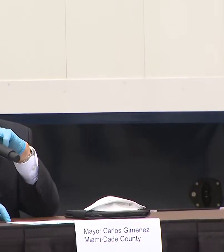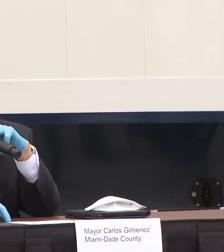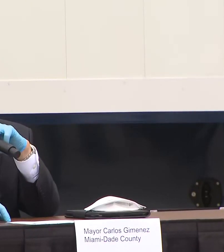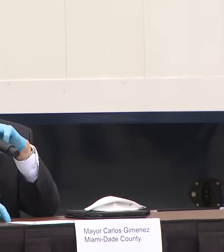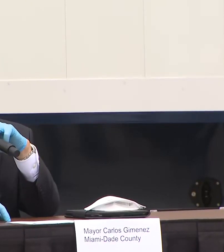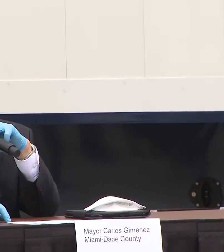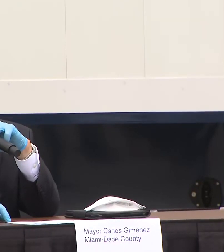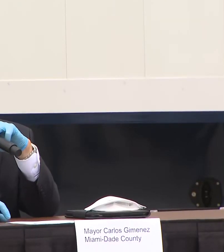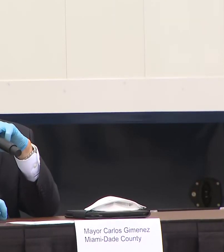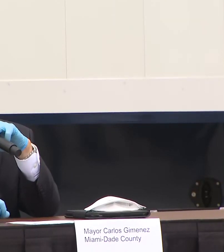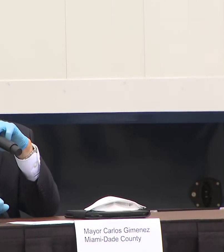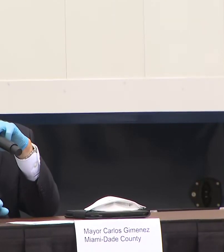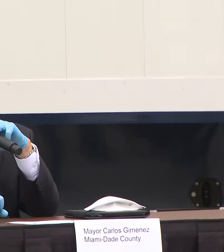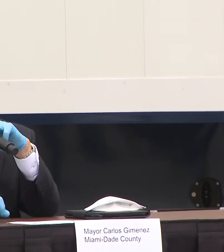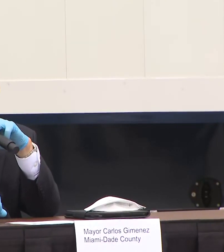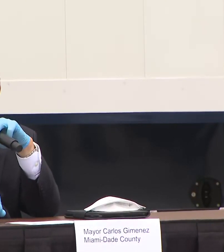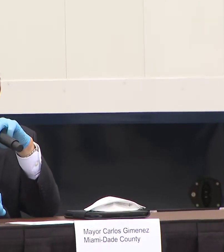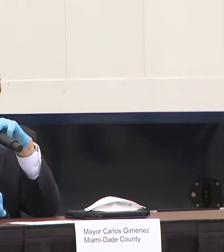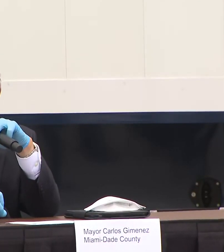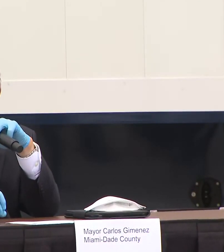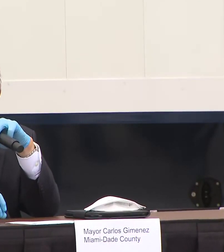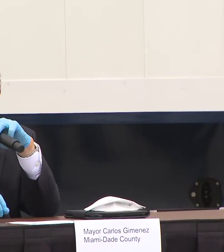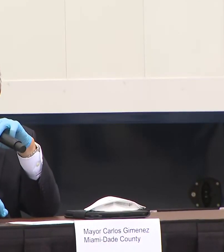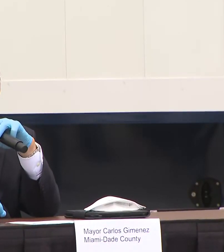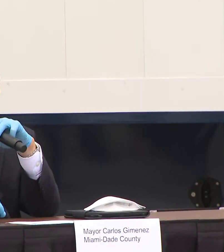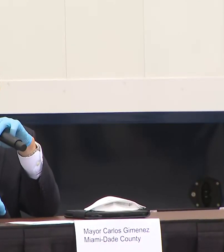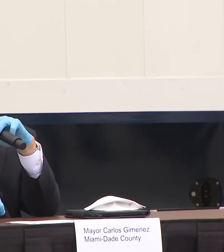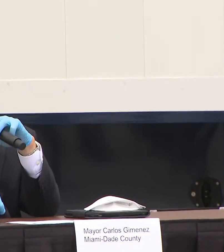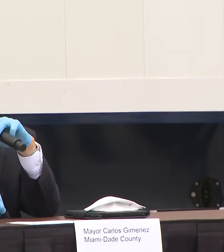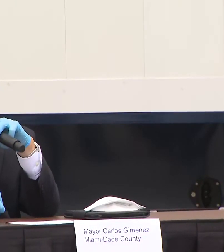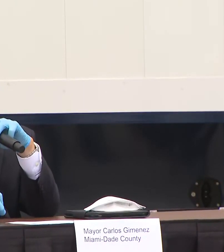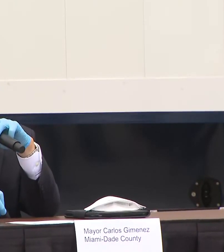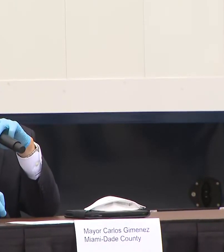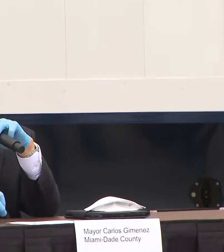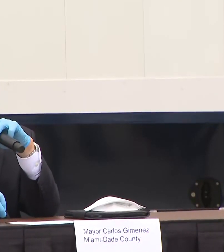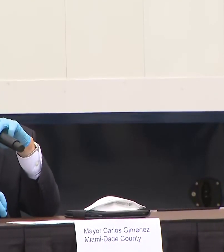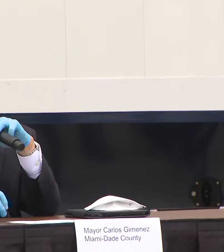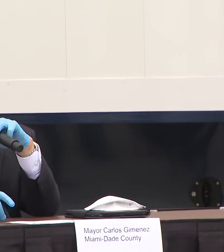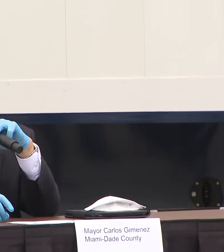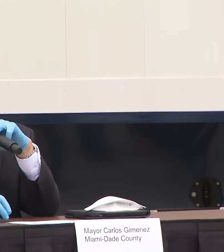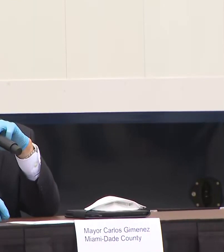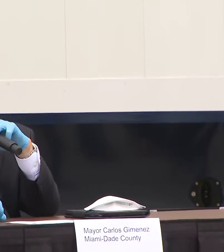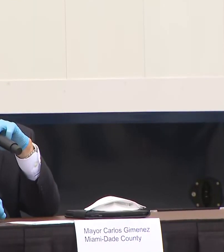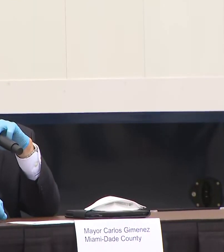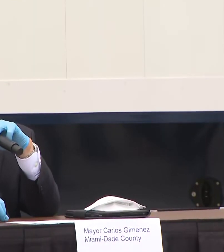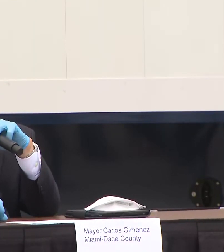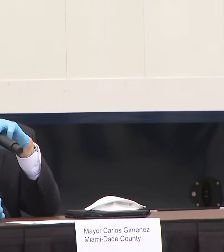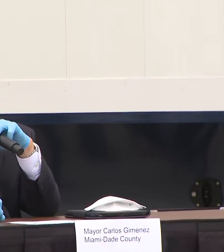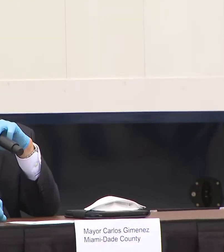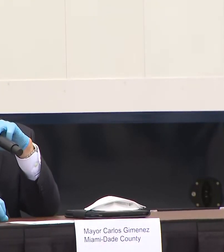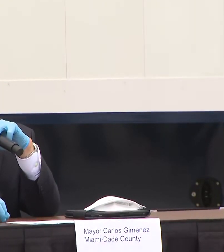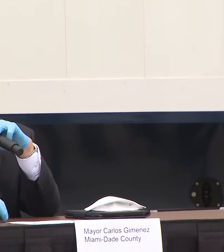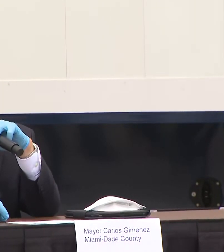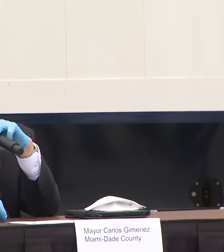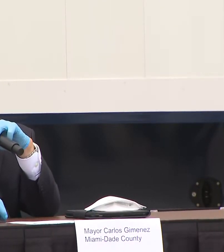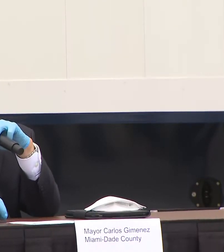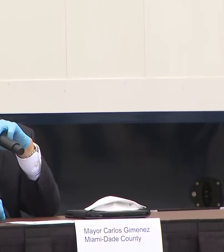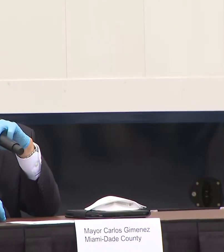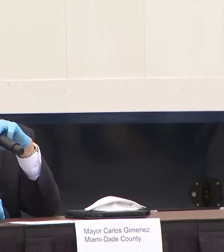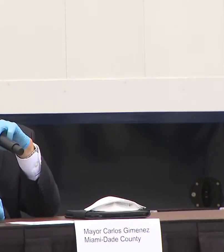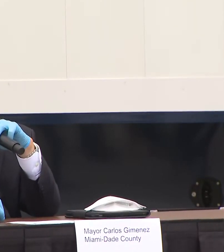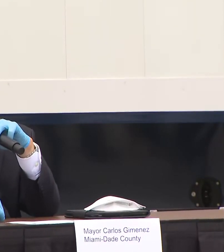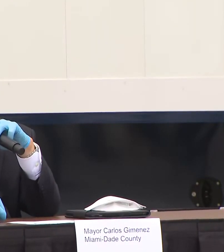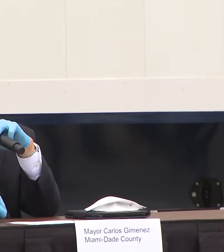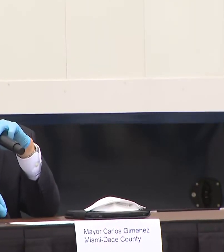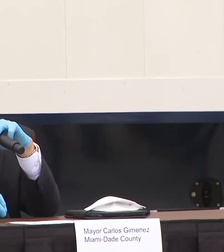I got to get to the bottom of it and if we can resolve it then I may be issuing that kind of an order I will say though I've seen a lot of compliance